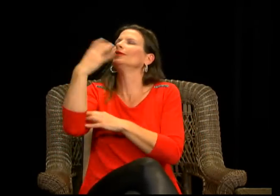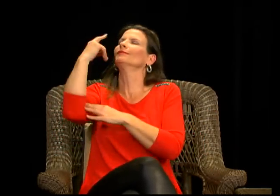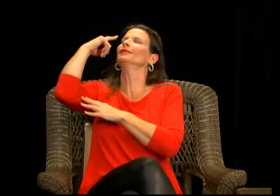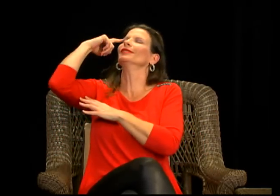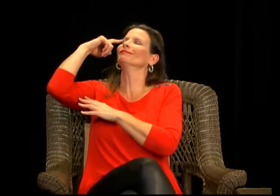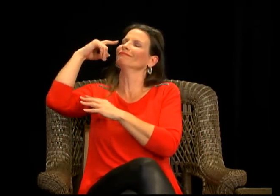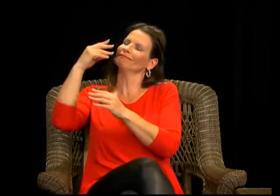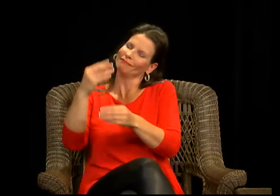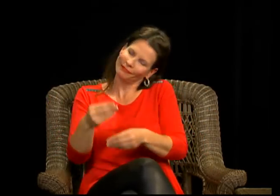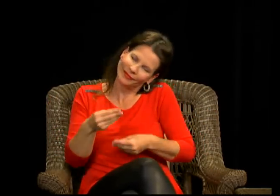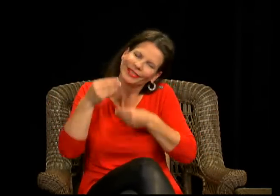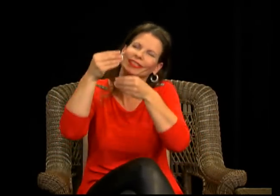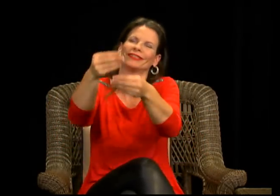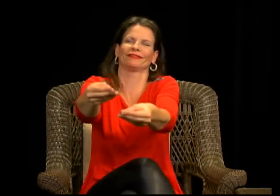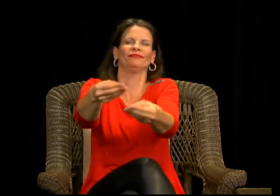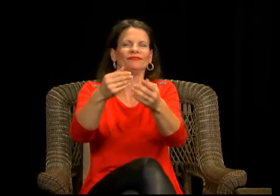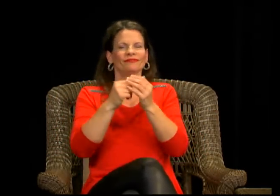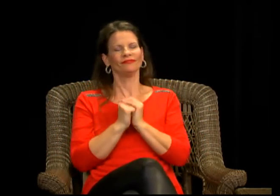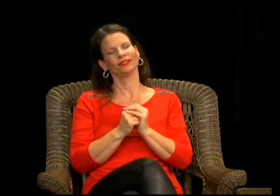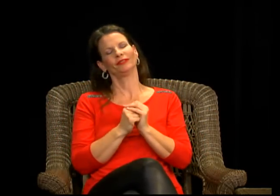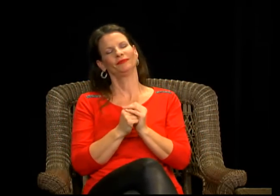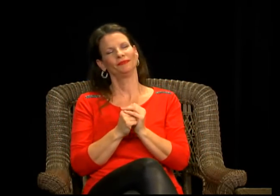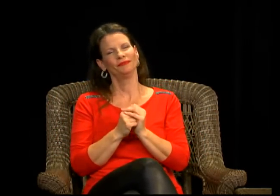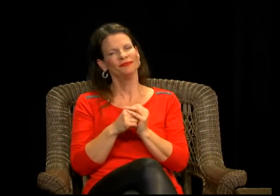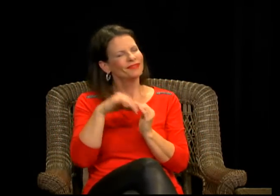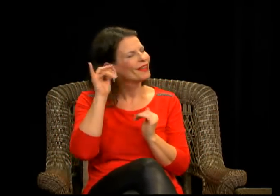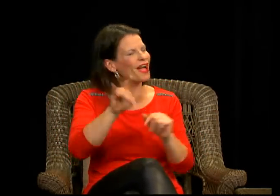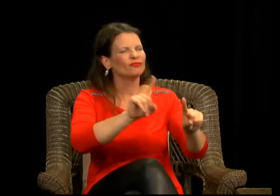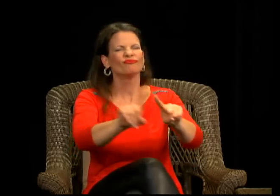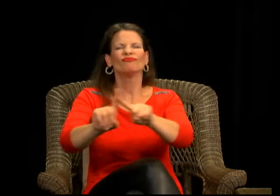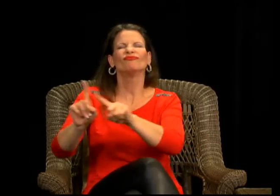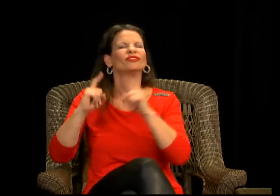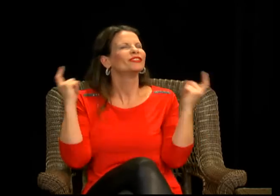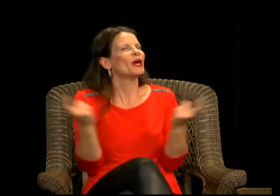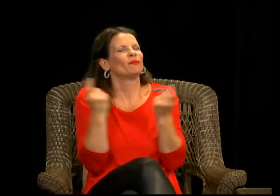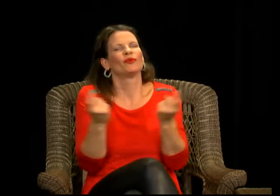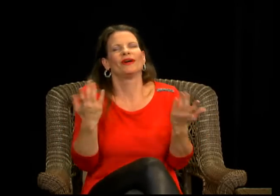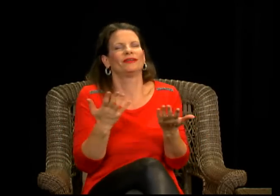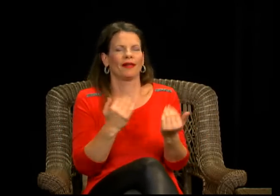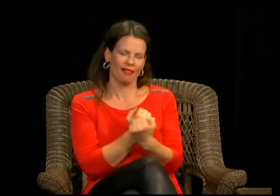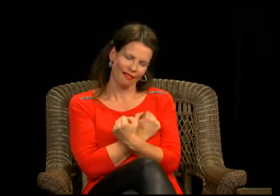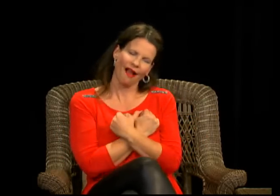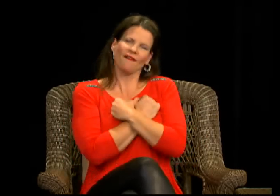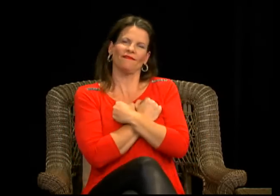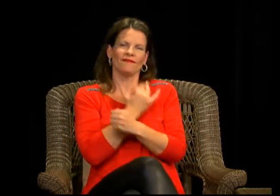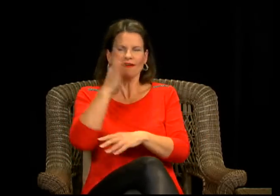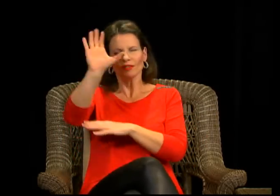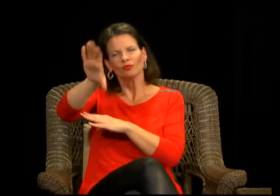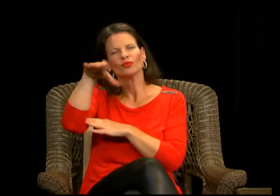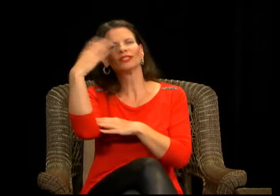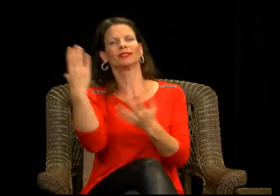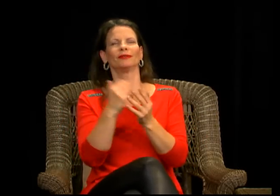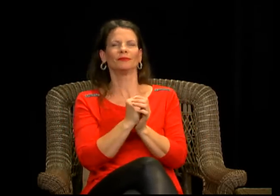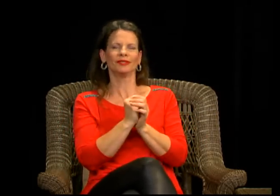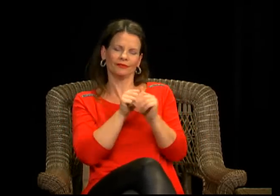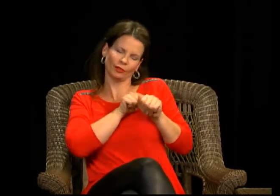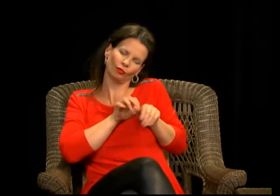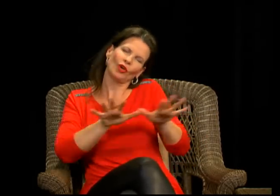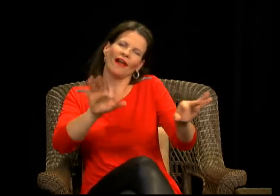I feel like Christmas gives us that opportunity to stop and think for a moment about those special moments and so it's the love